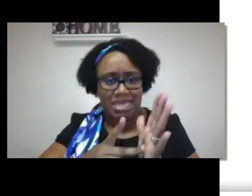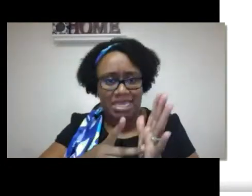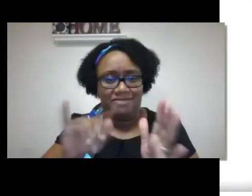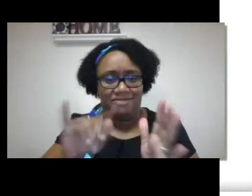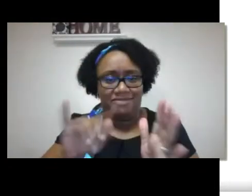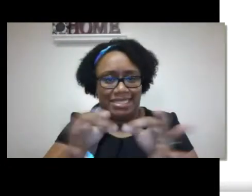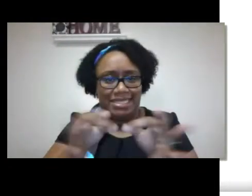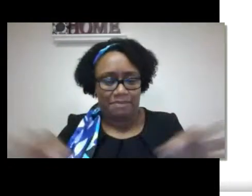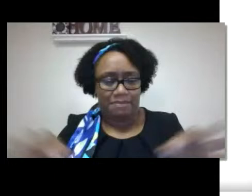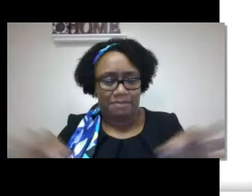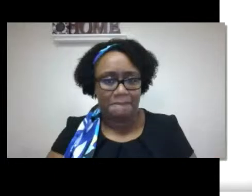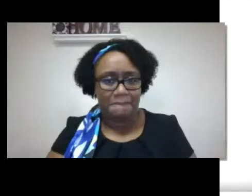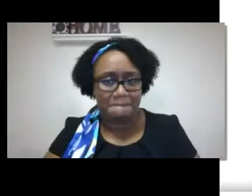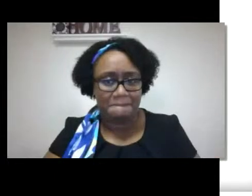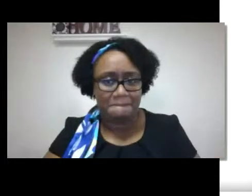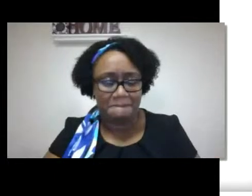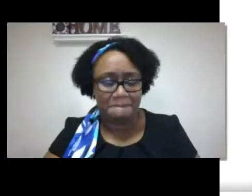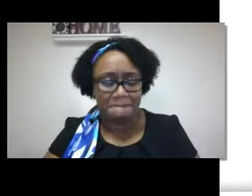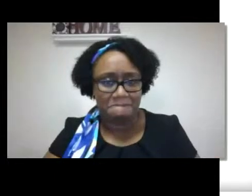really the case?